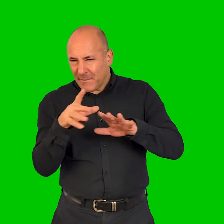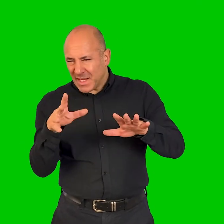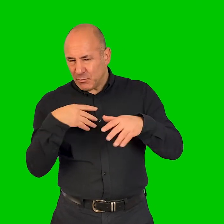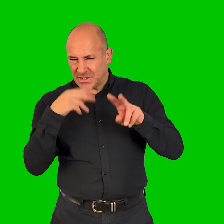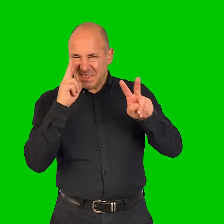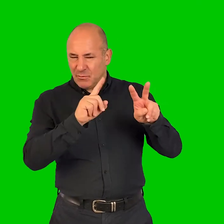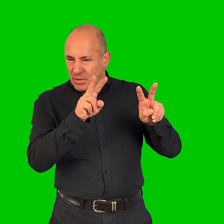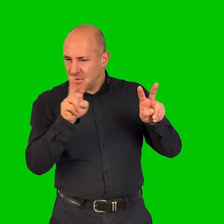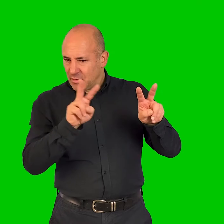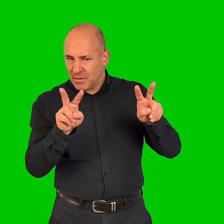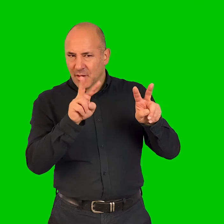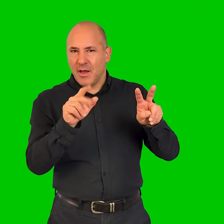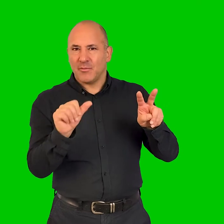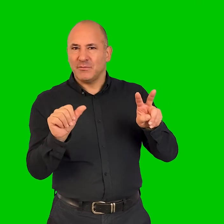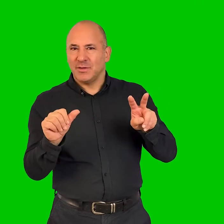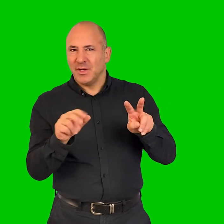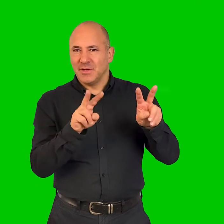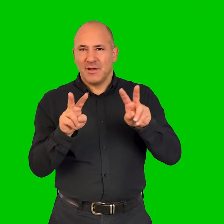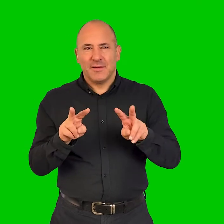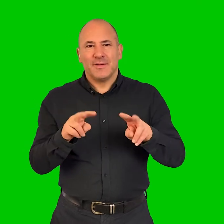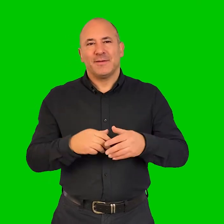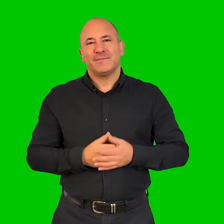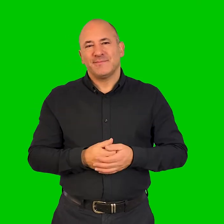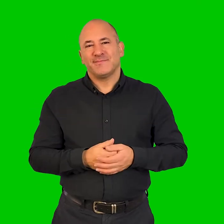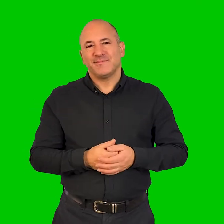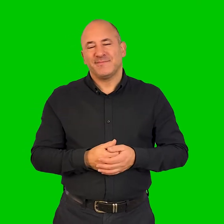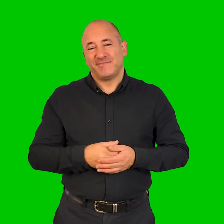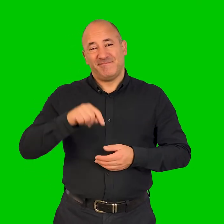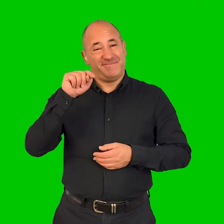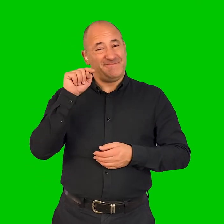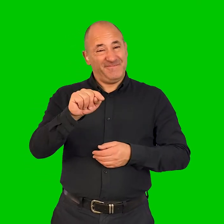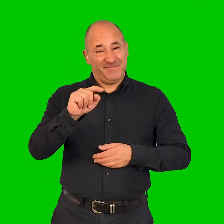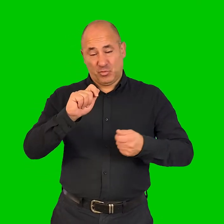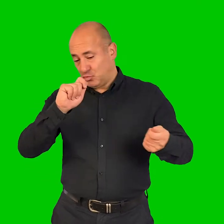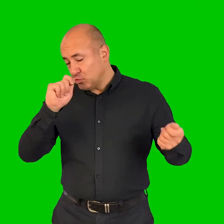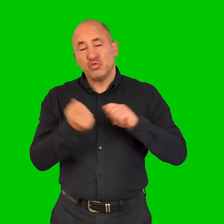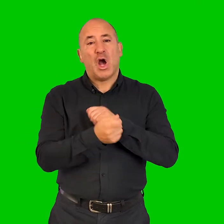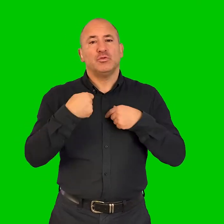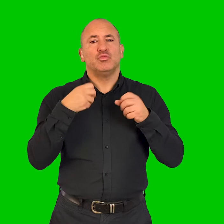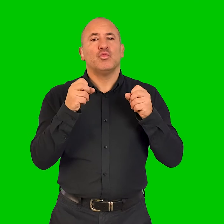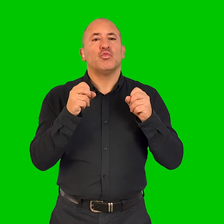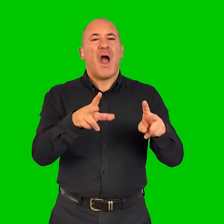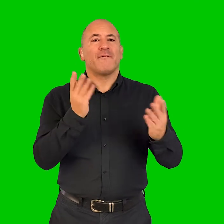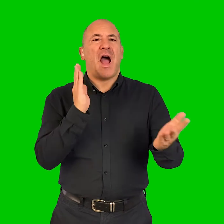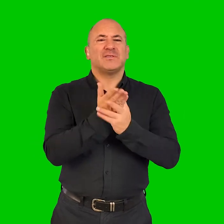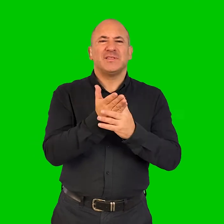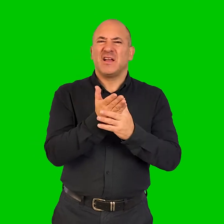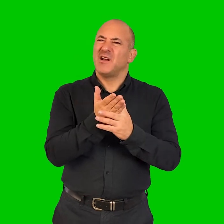where you understand the intent of what's happening and what's being seen. I can't say it changed my approach to access